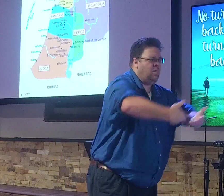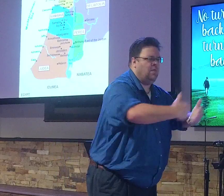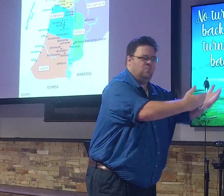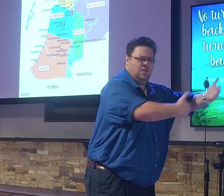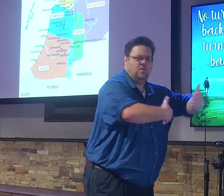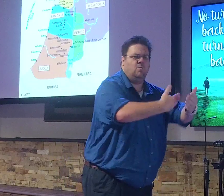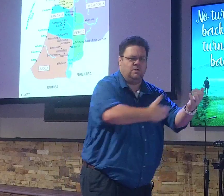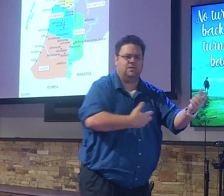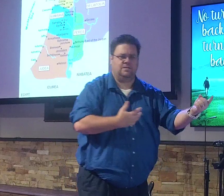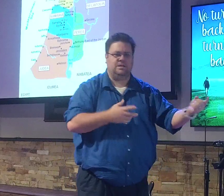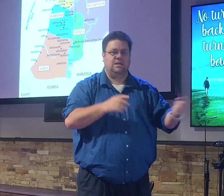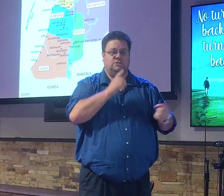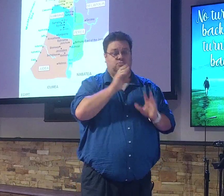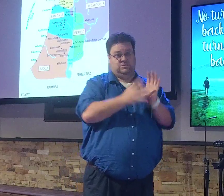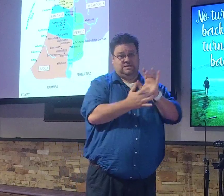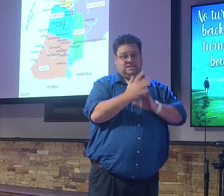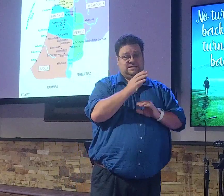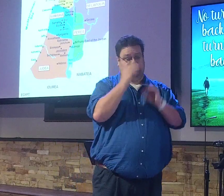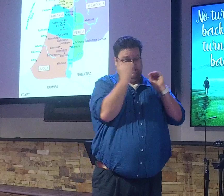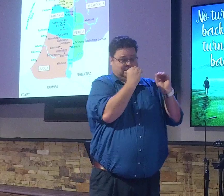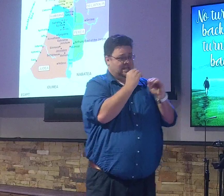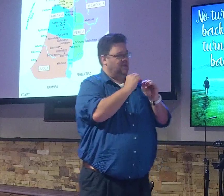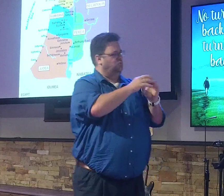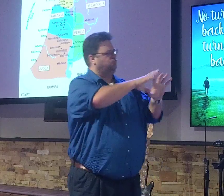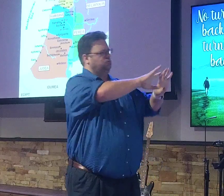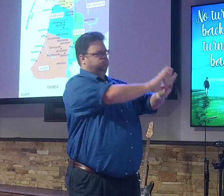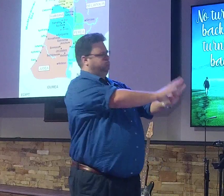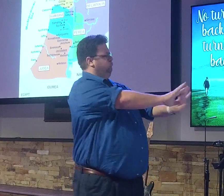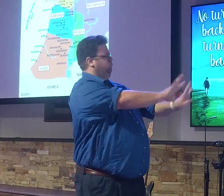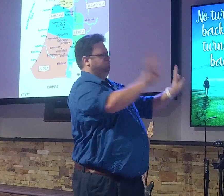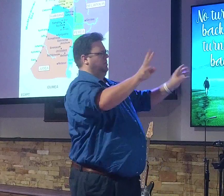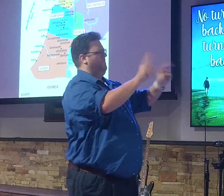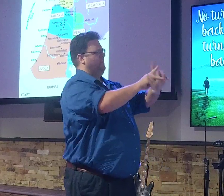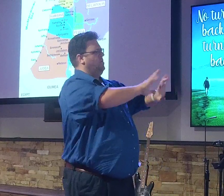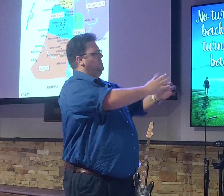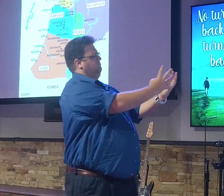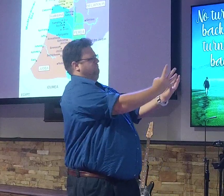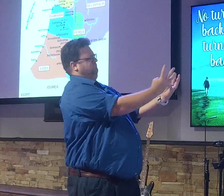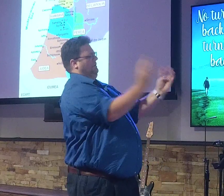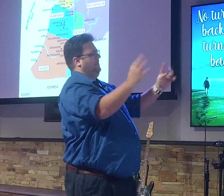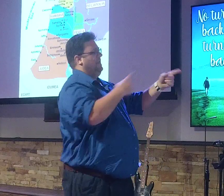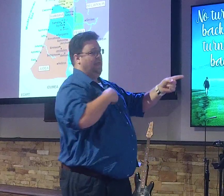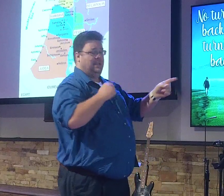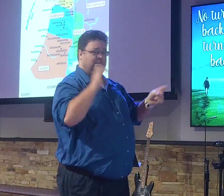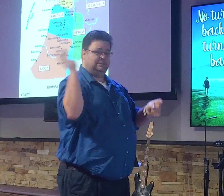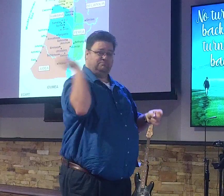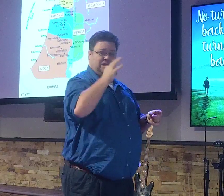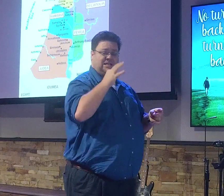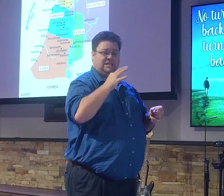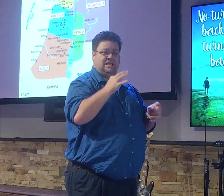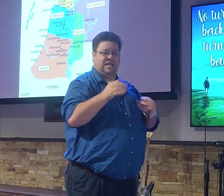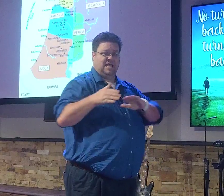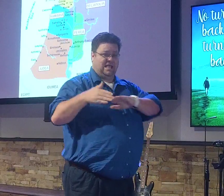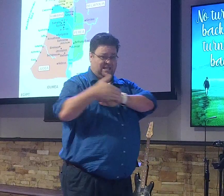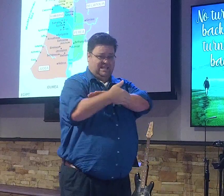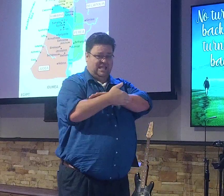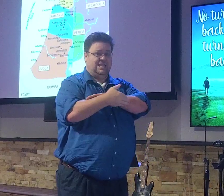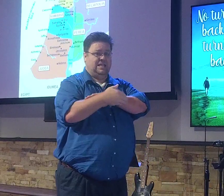And so Jesus is teaching these crowds of people there at Capernaum, there by the Sea of Galilee. And four of the eventual